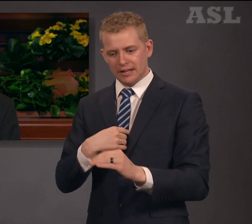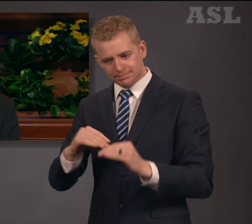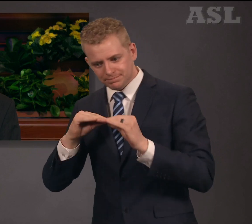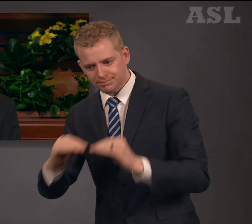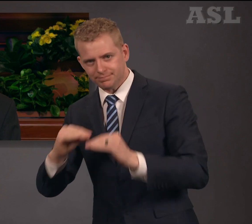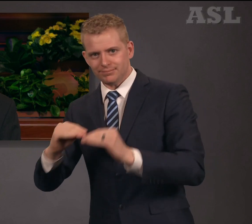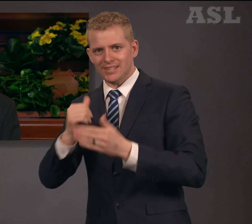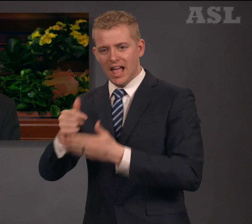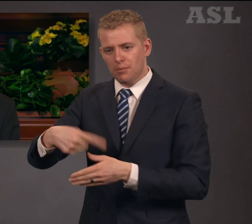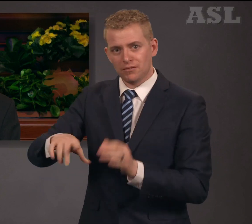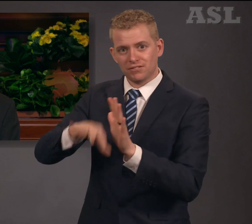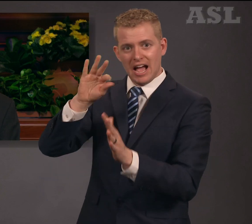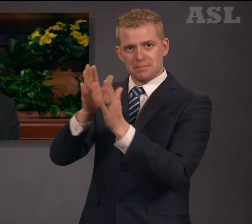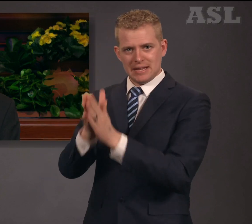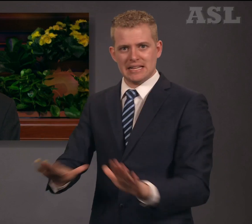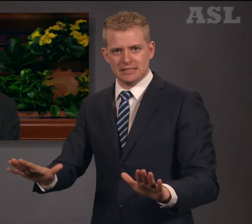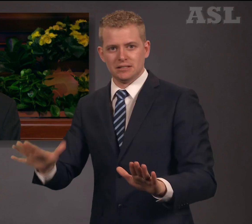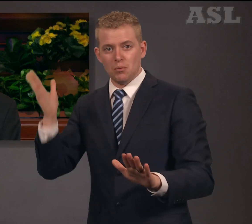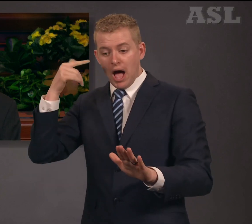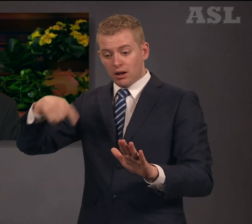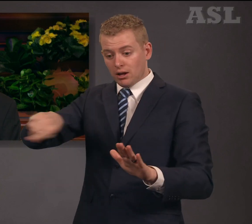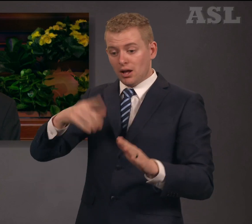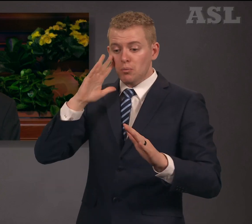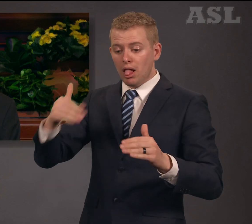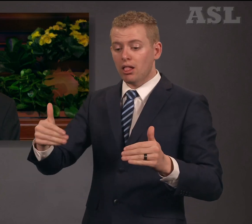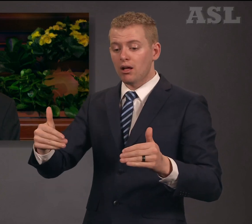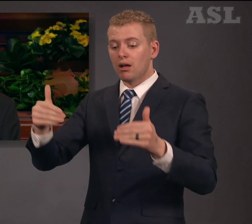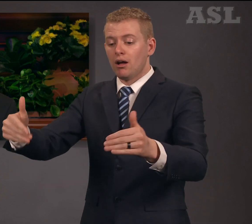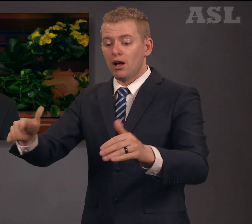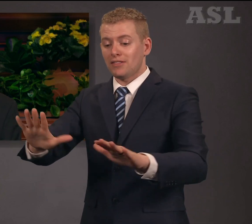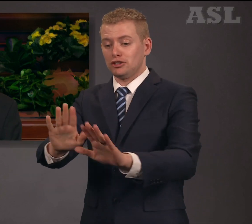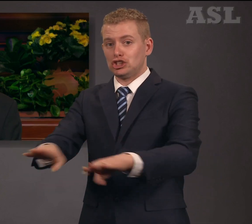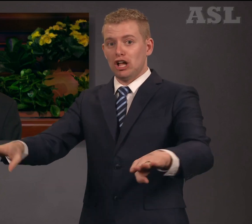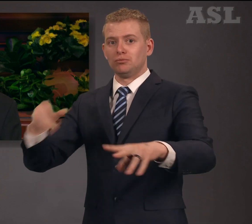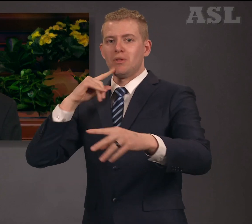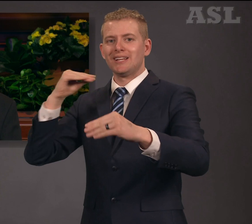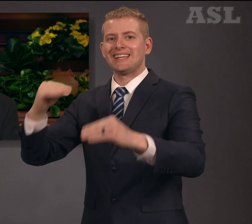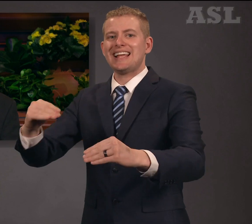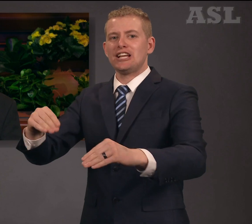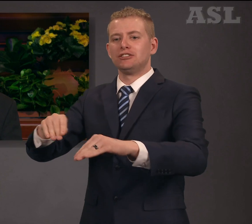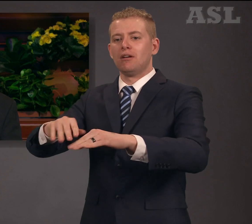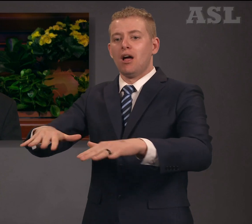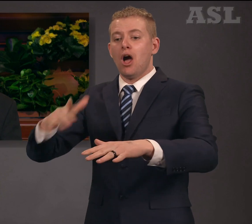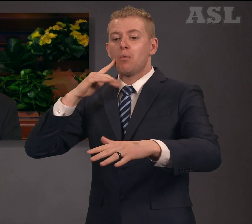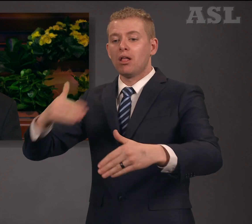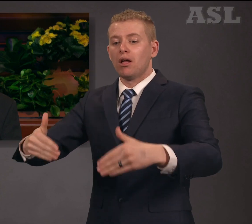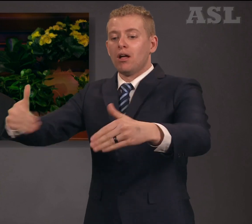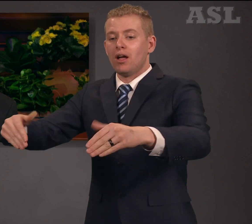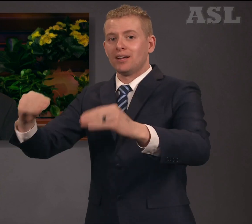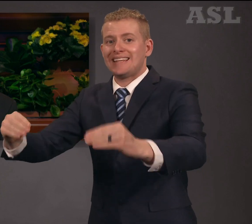generation to follow. The multiplier effect will produce a miracle.